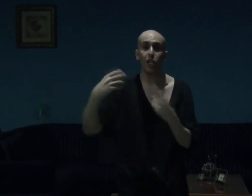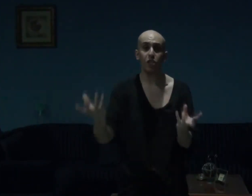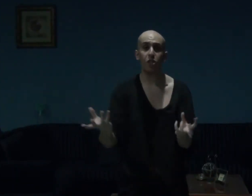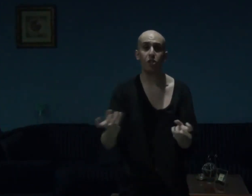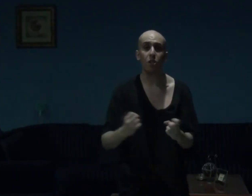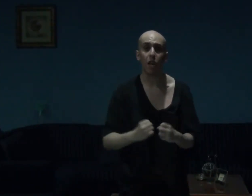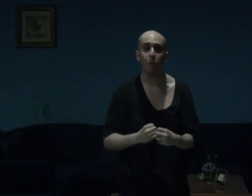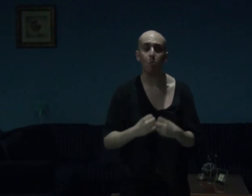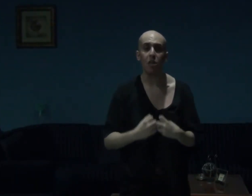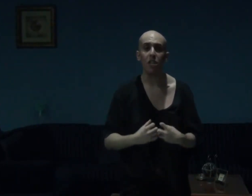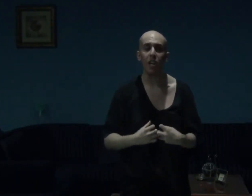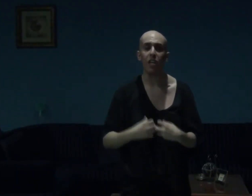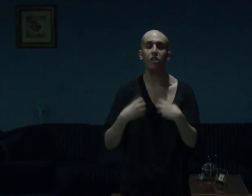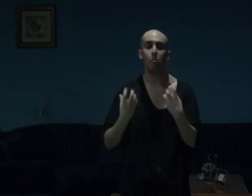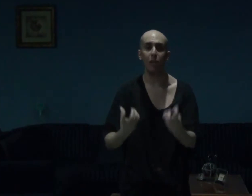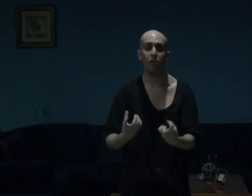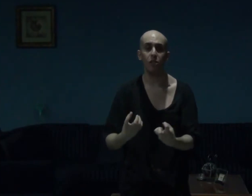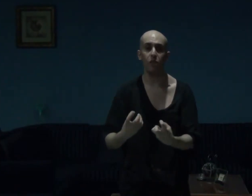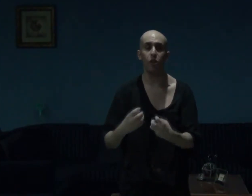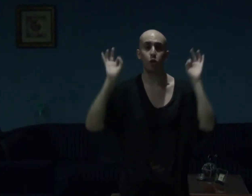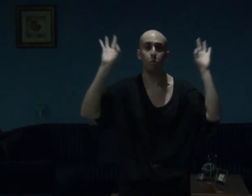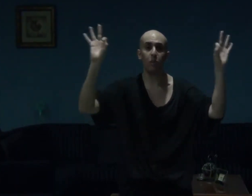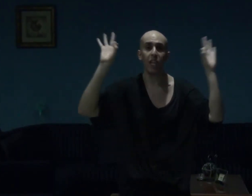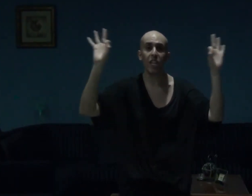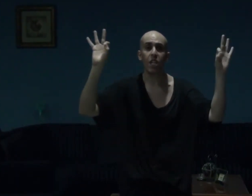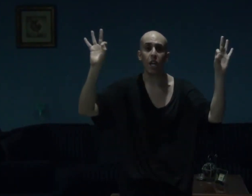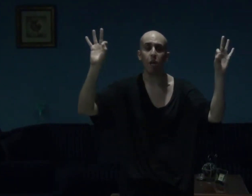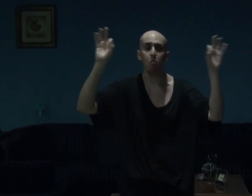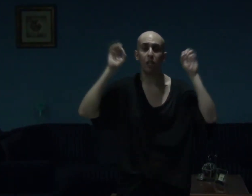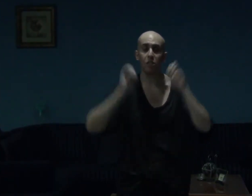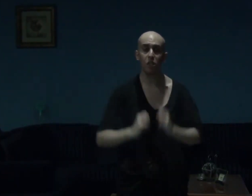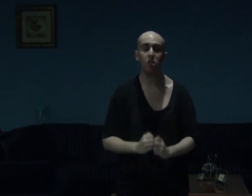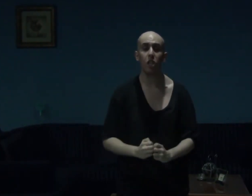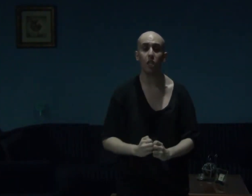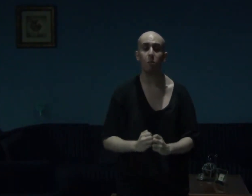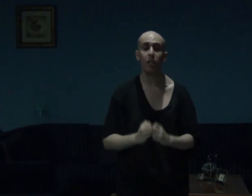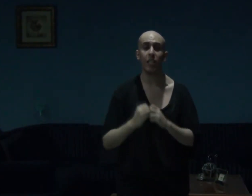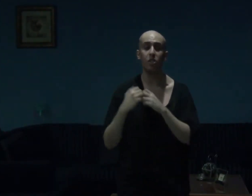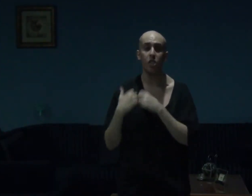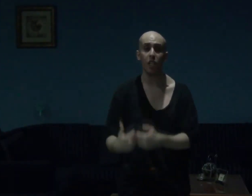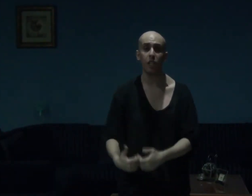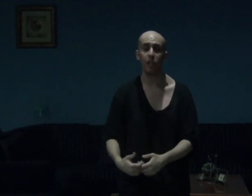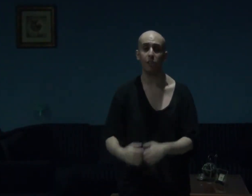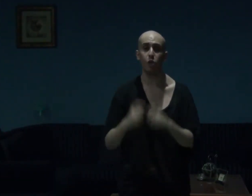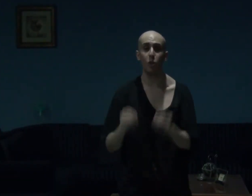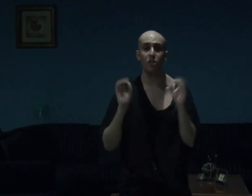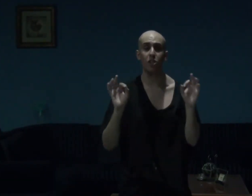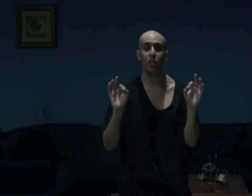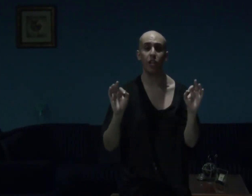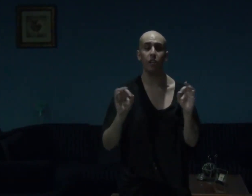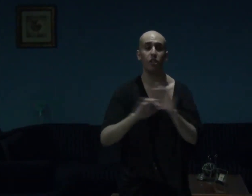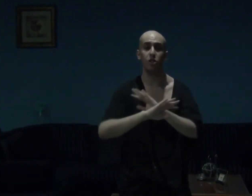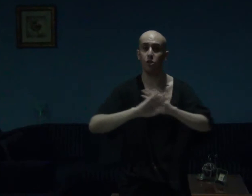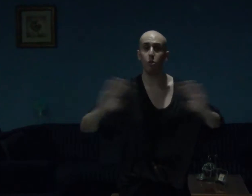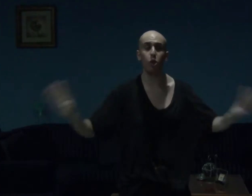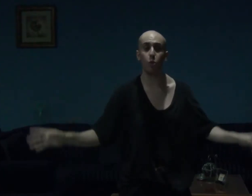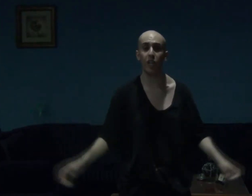hence this game being an independent triple A game, and this game guys and gals, once again is so great,